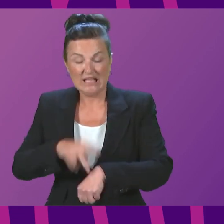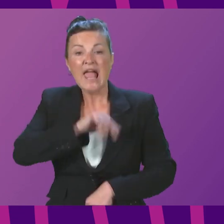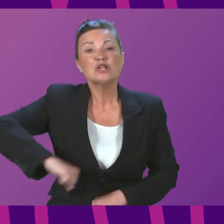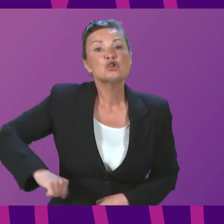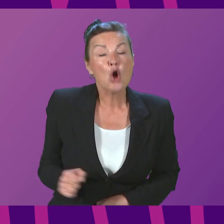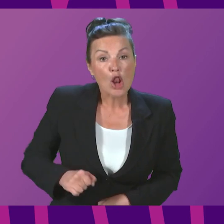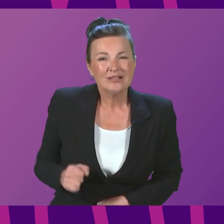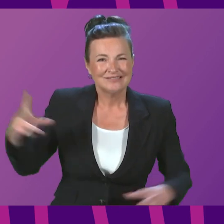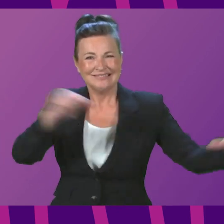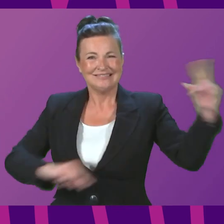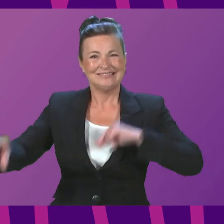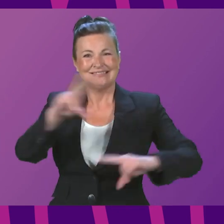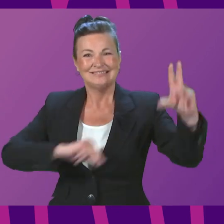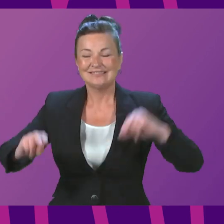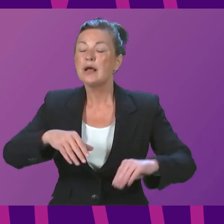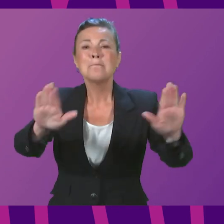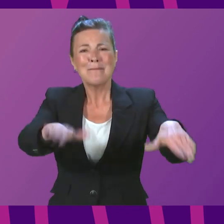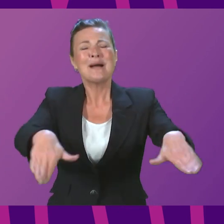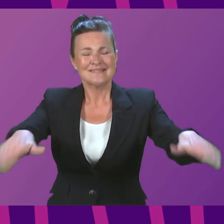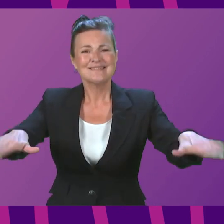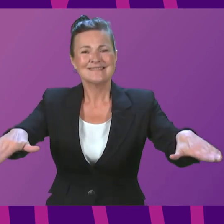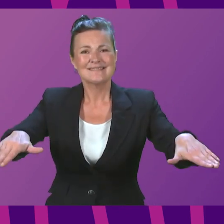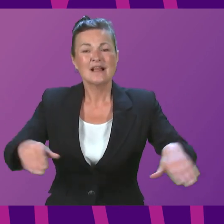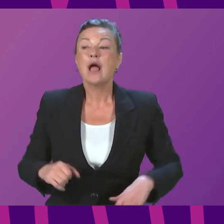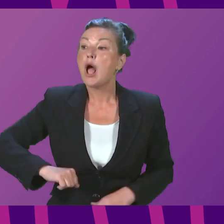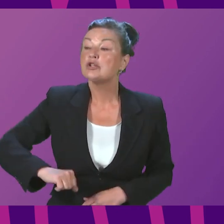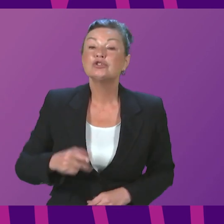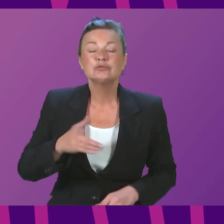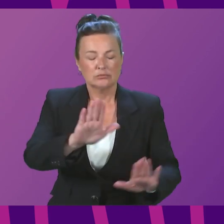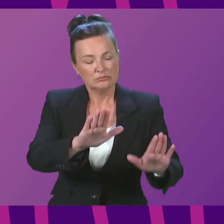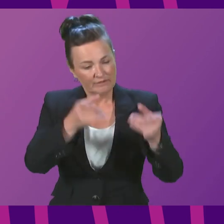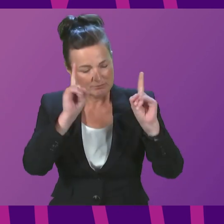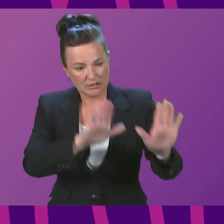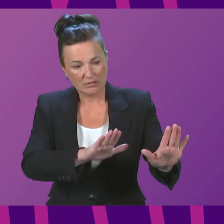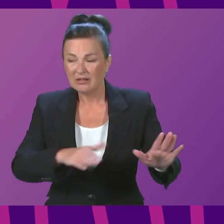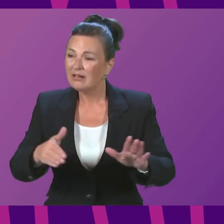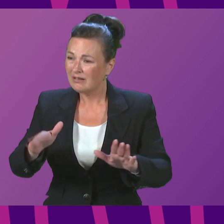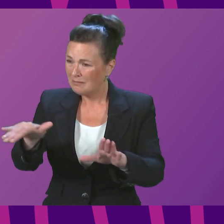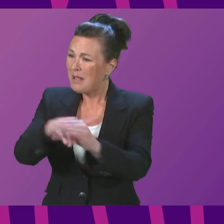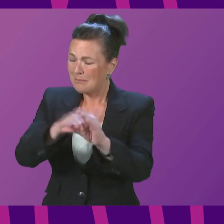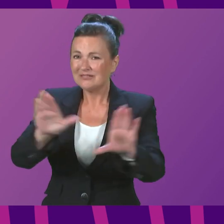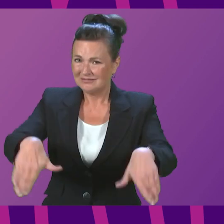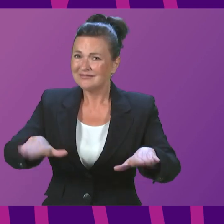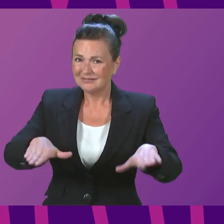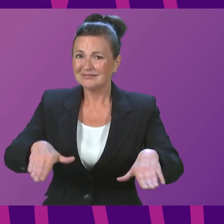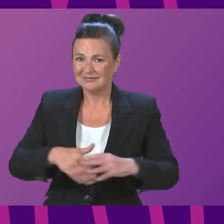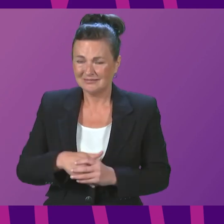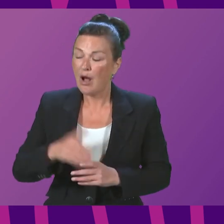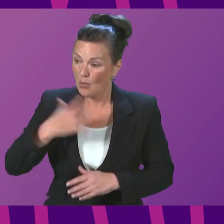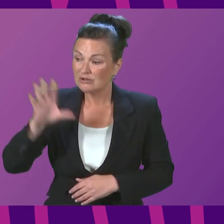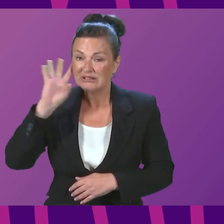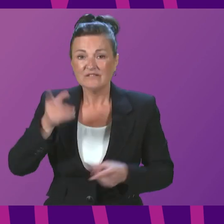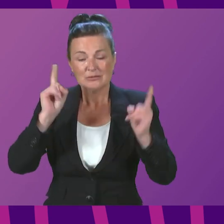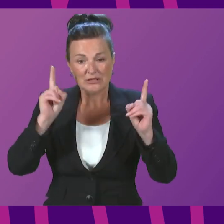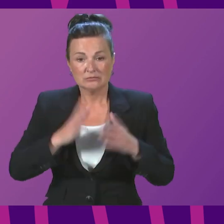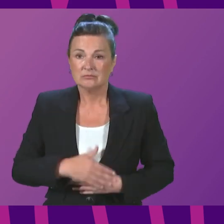in Scotland, a new police constable. Sorry, First Minister, members, we will hear the First Minister. First Minister, if I could